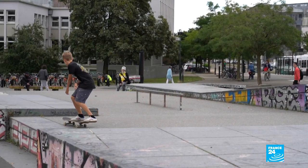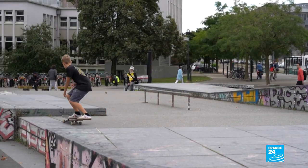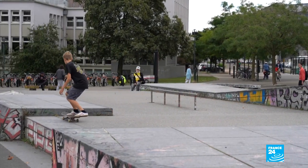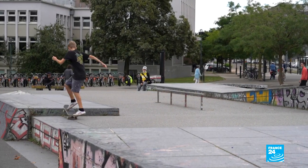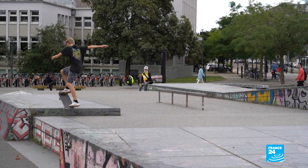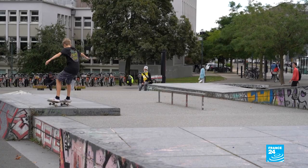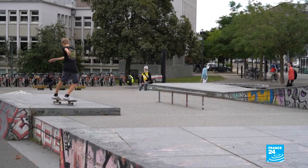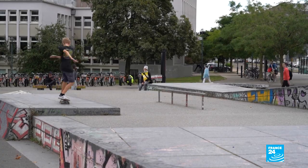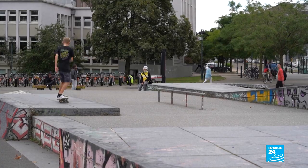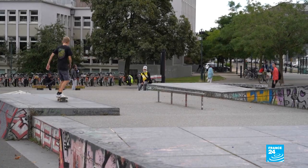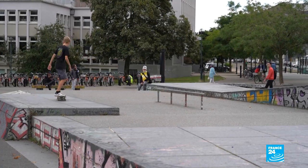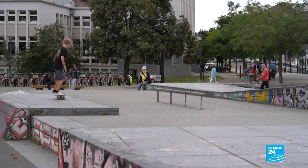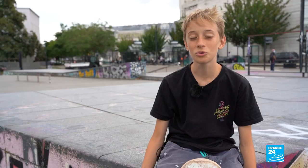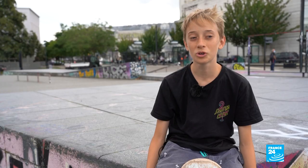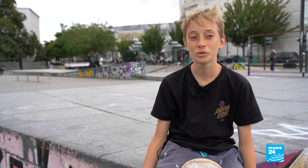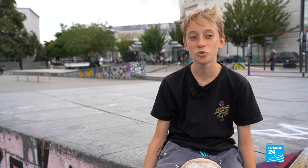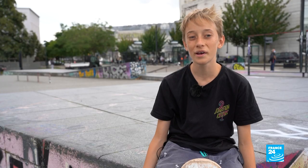mute. It's not because you're deaf that you're mute.